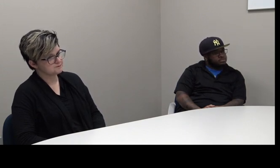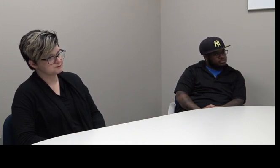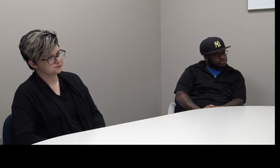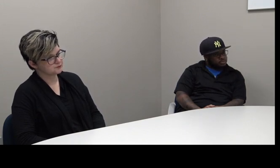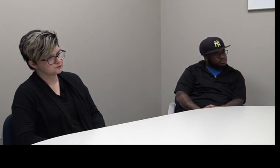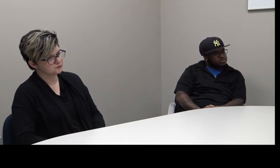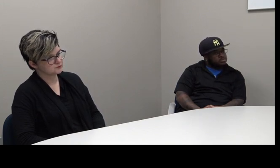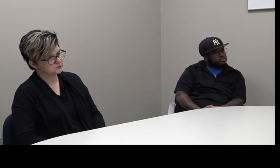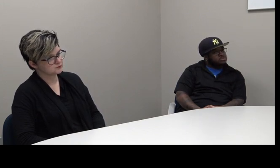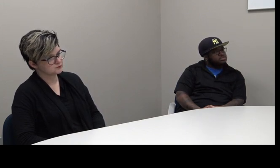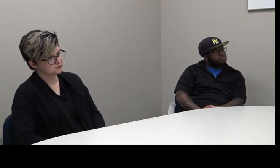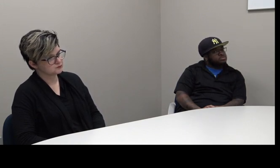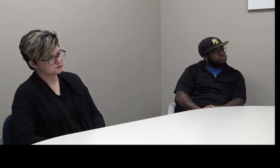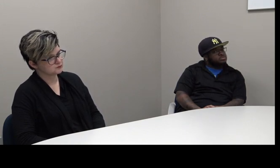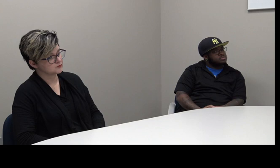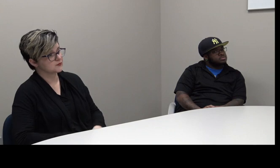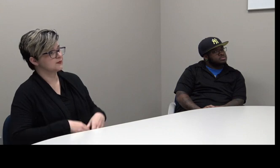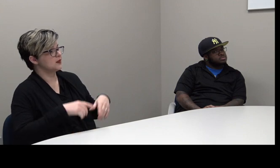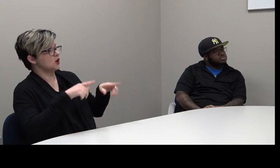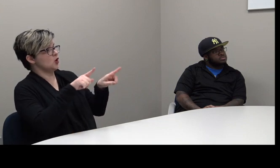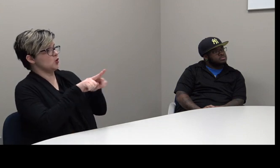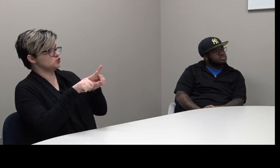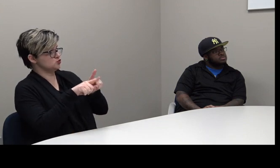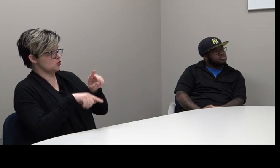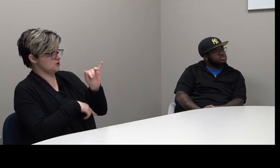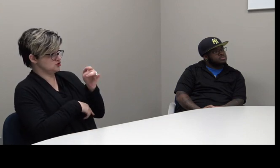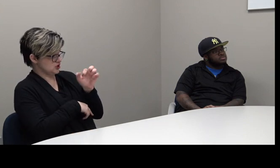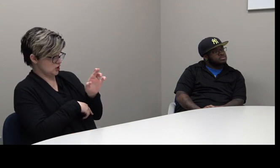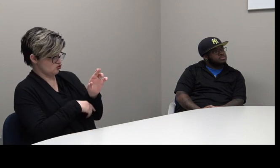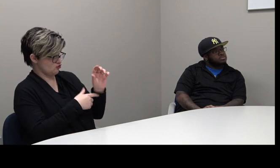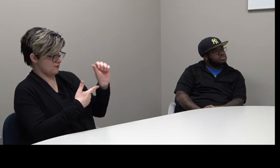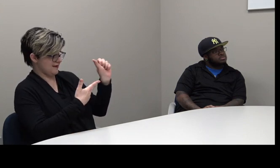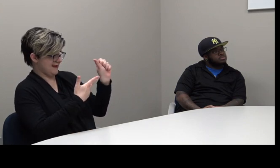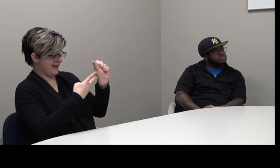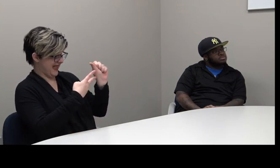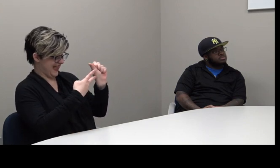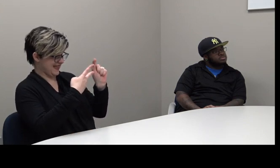Okay. And then also we have Janitor A, which is the supervisor.